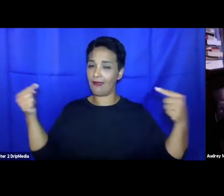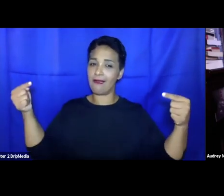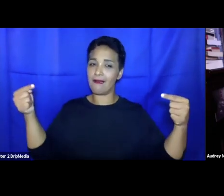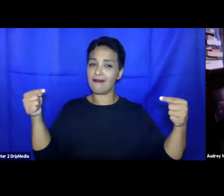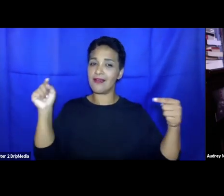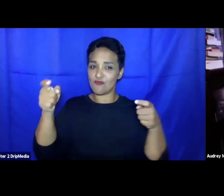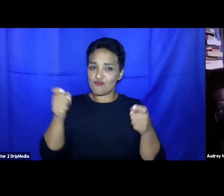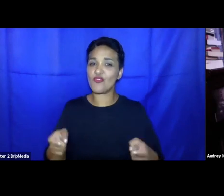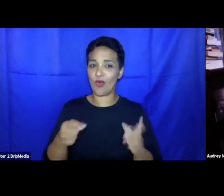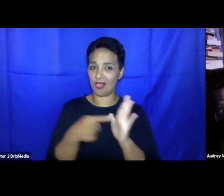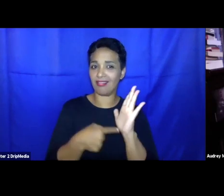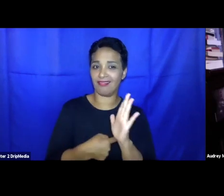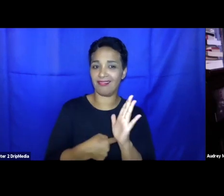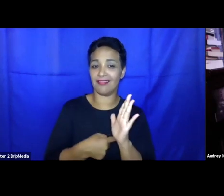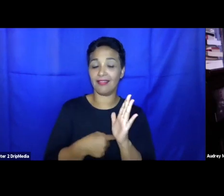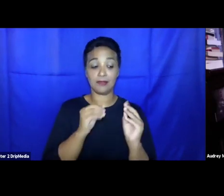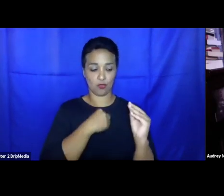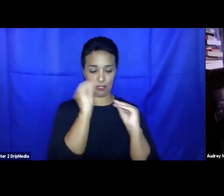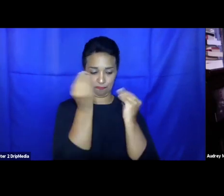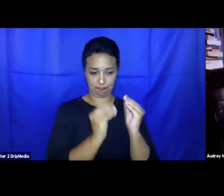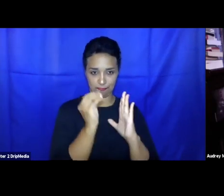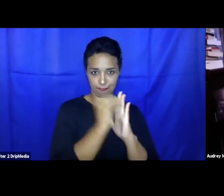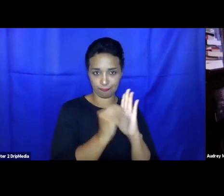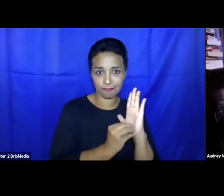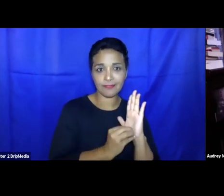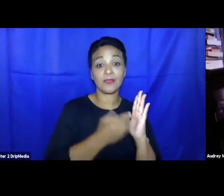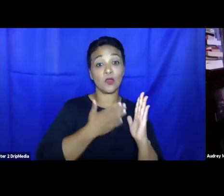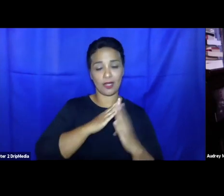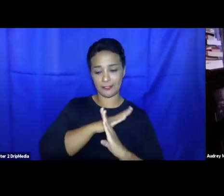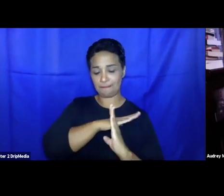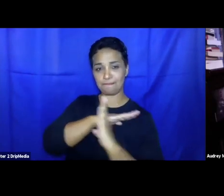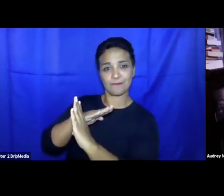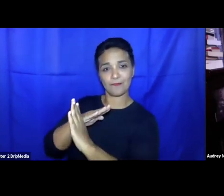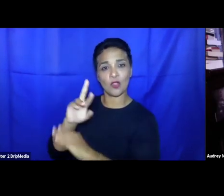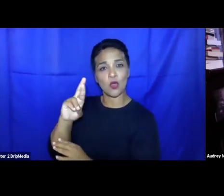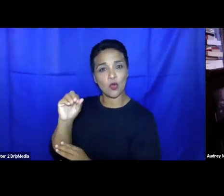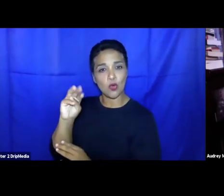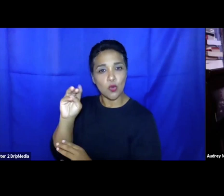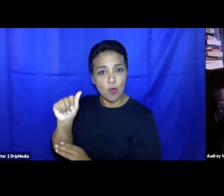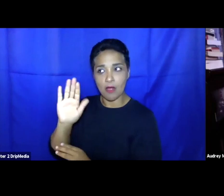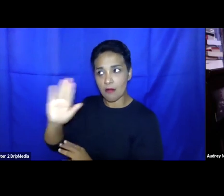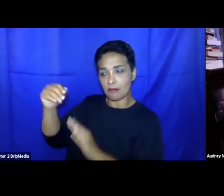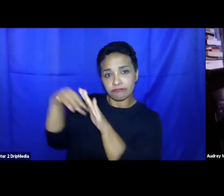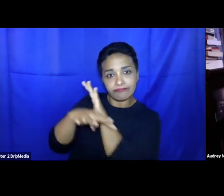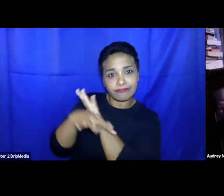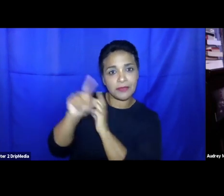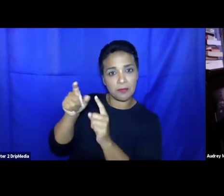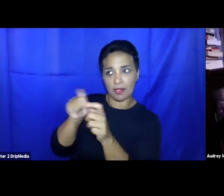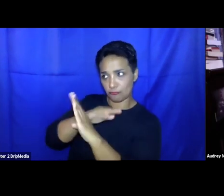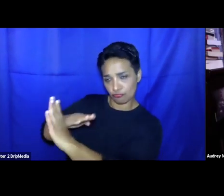was, of course, designed really to deflect Roma asylum seekers from Hungary and other central and eastern European states. Lastly, I'll just